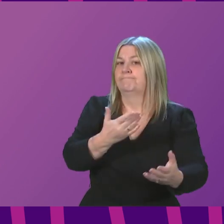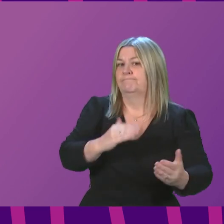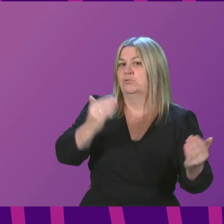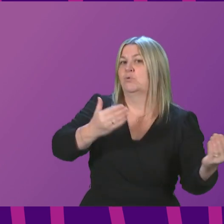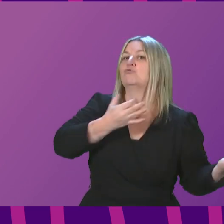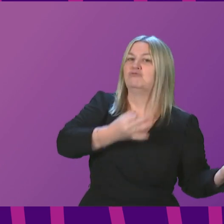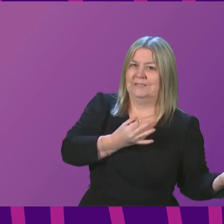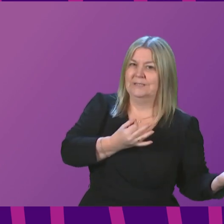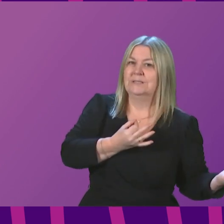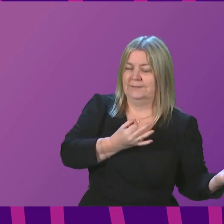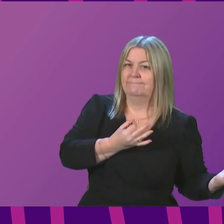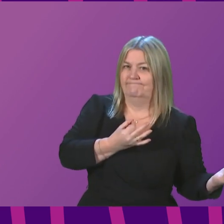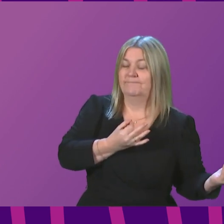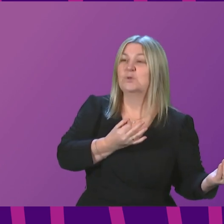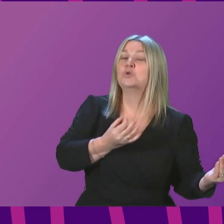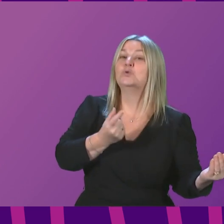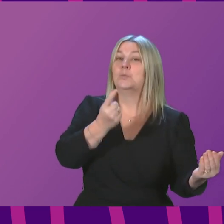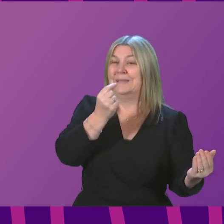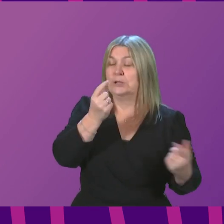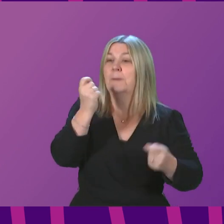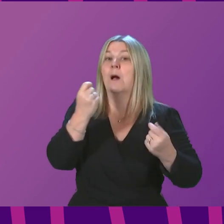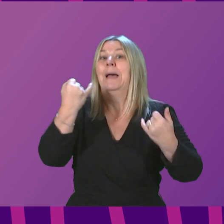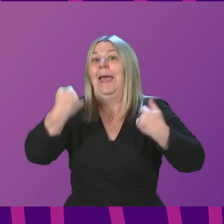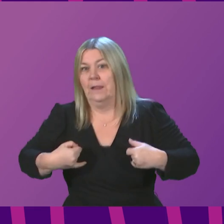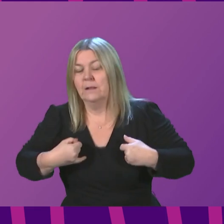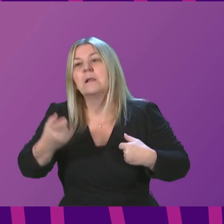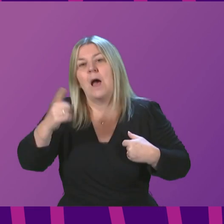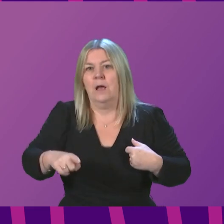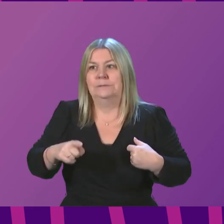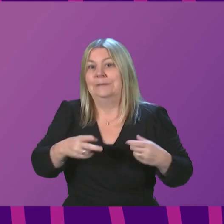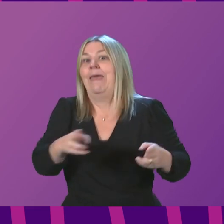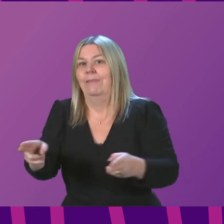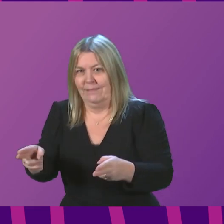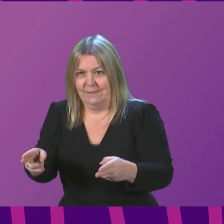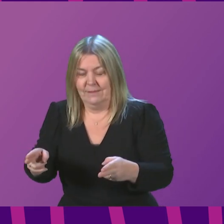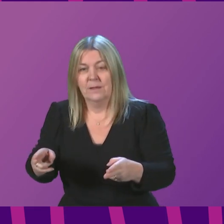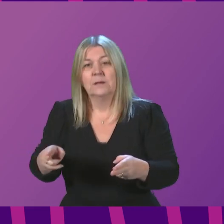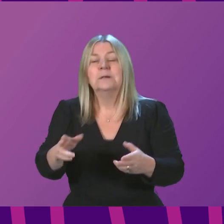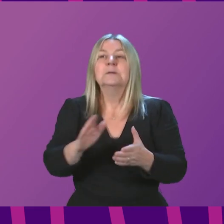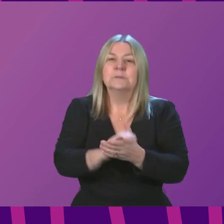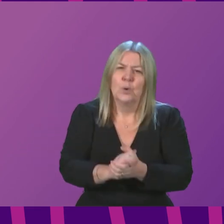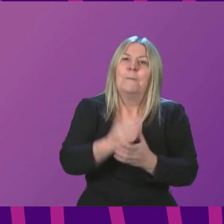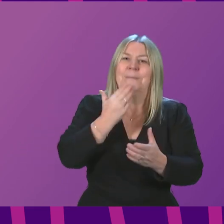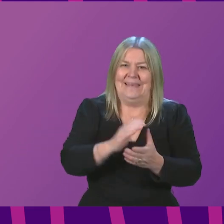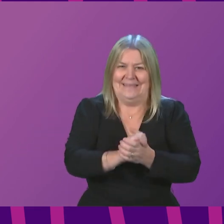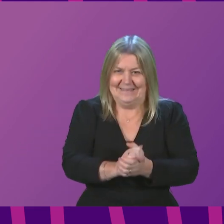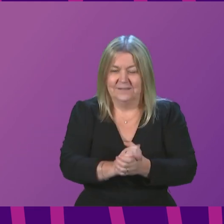unwell and potentially dying from this virus. Therefore, I would appeal to everybody who has not yet boosted, but who is eligible to be so, to